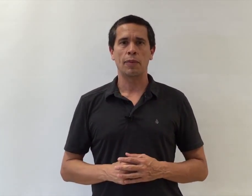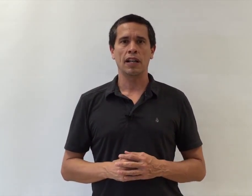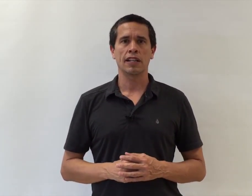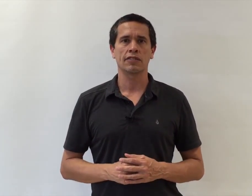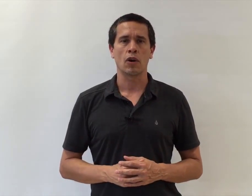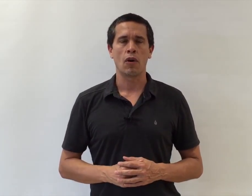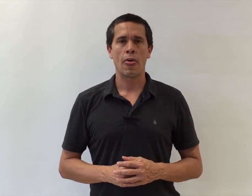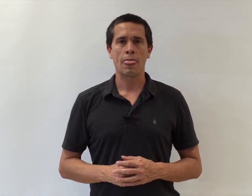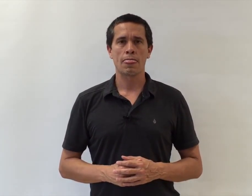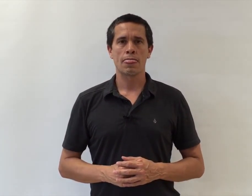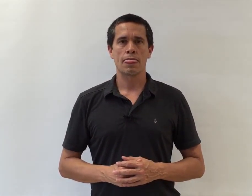about like so.